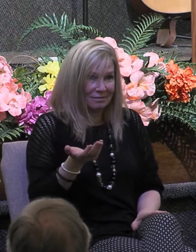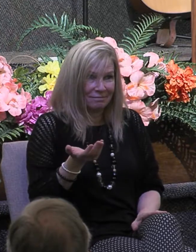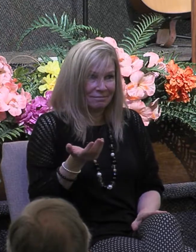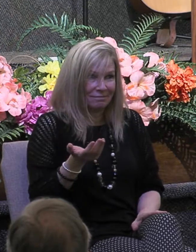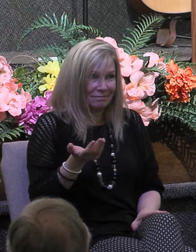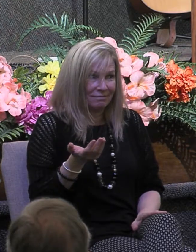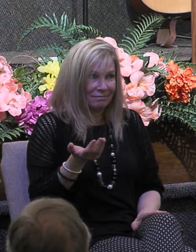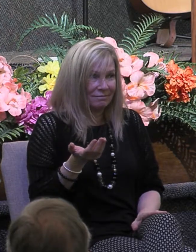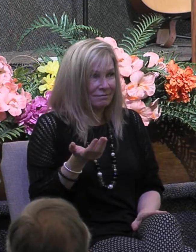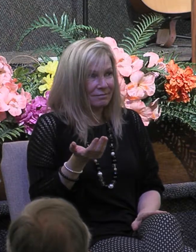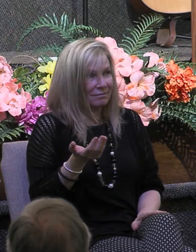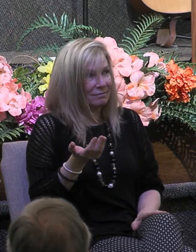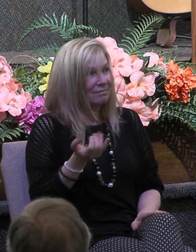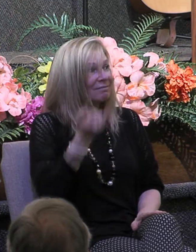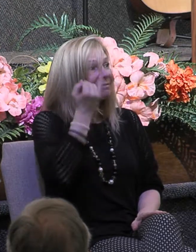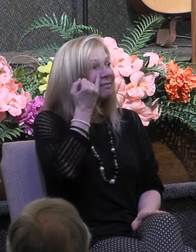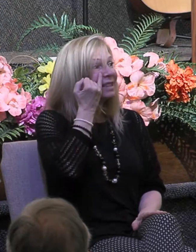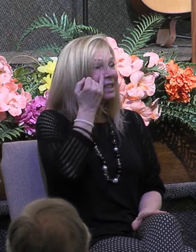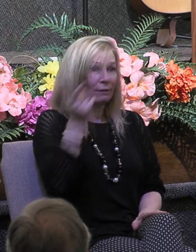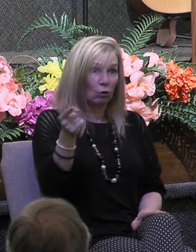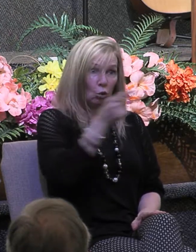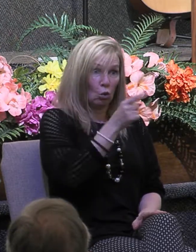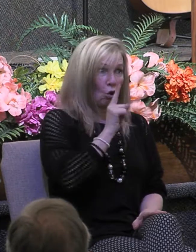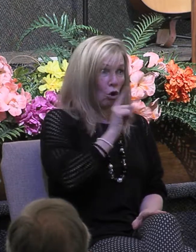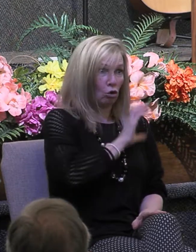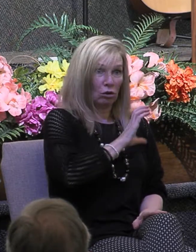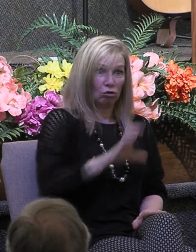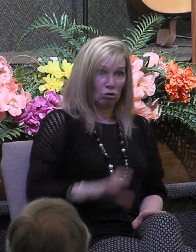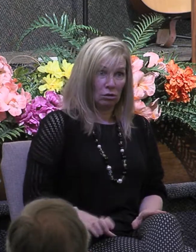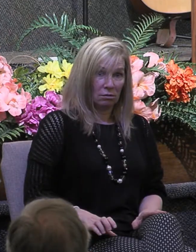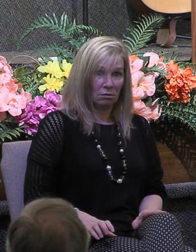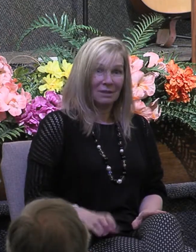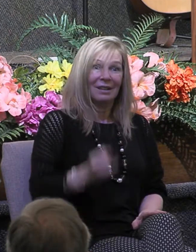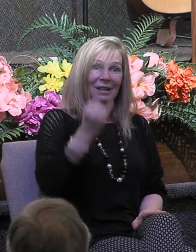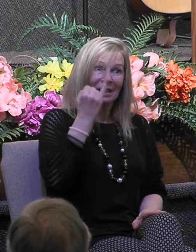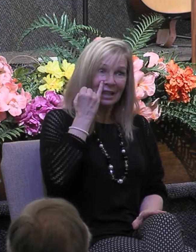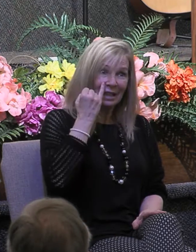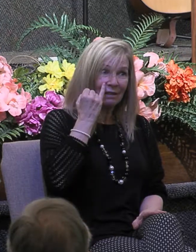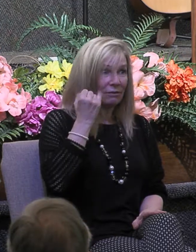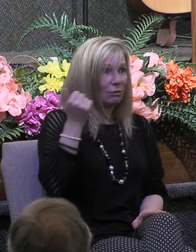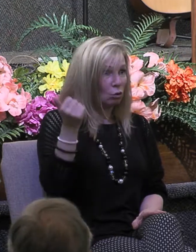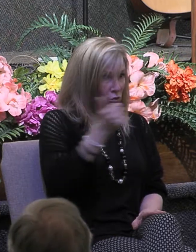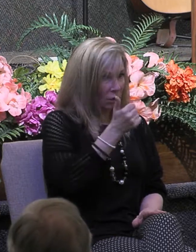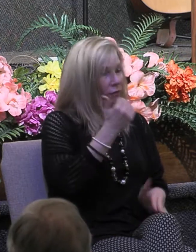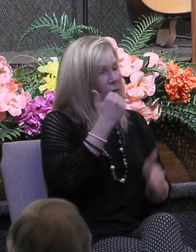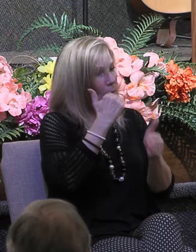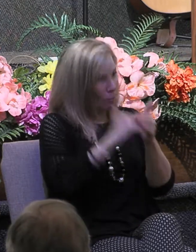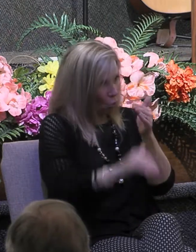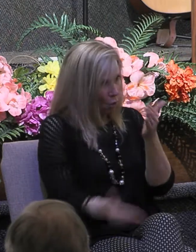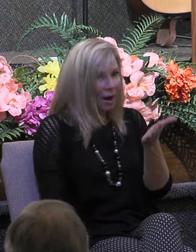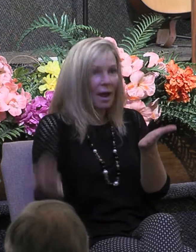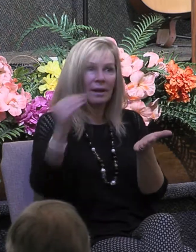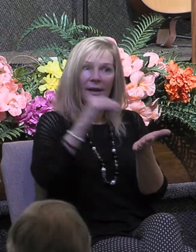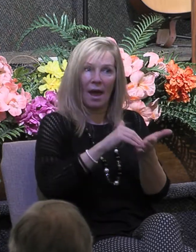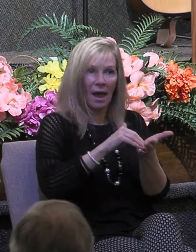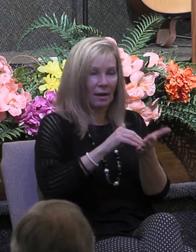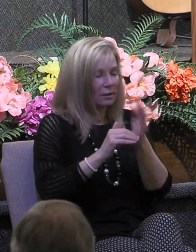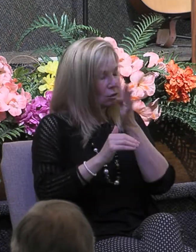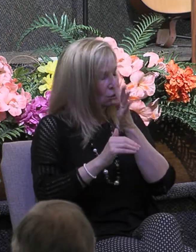now if you're a Christian if you have been one who has been born again you have turned from your sins you have turned to Christ